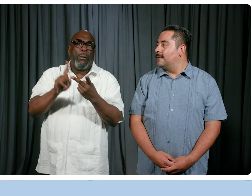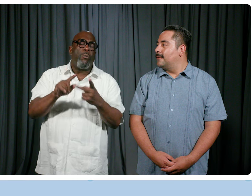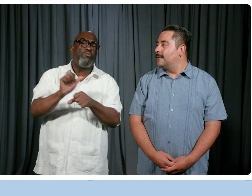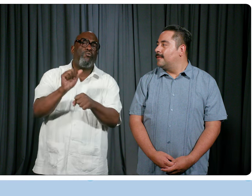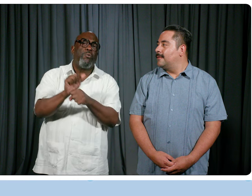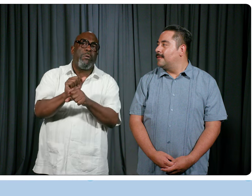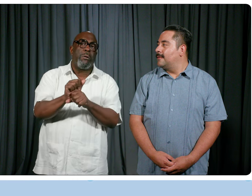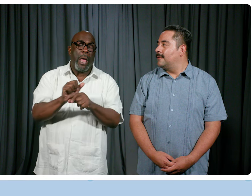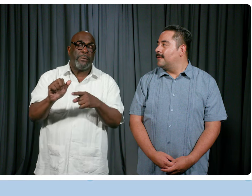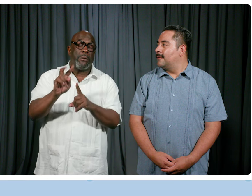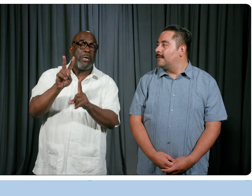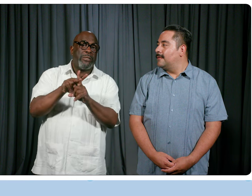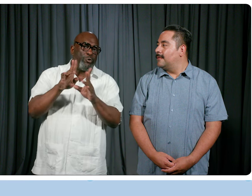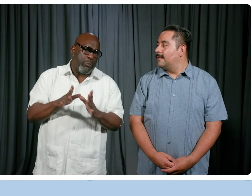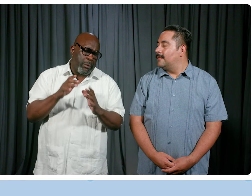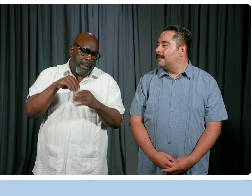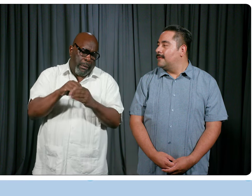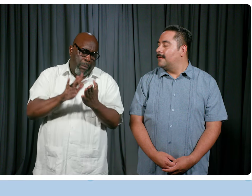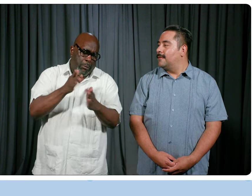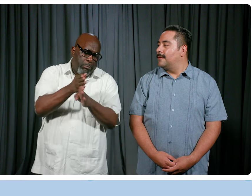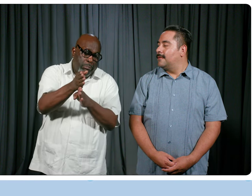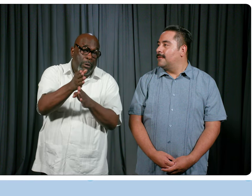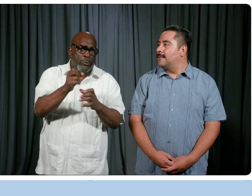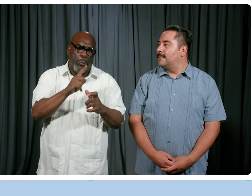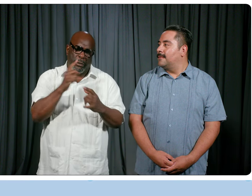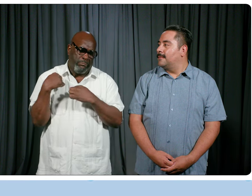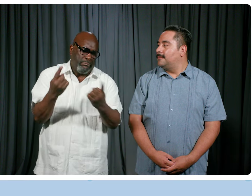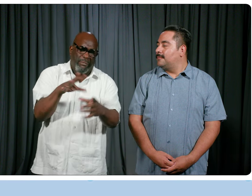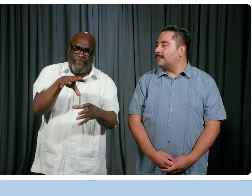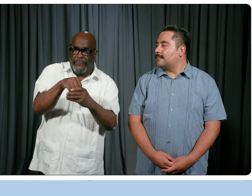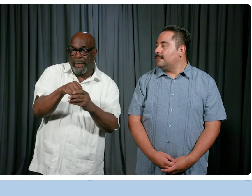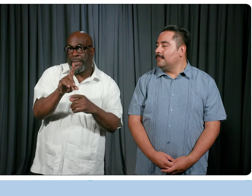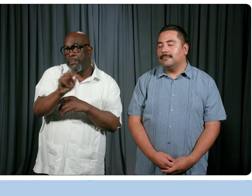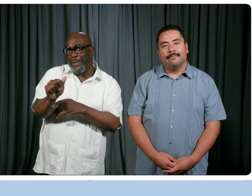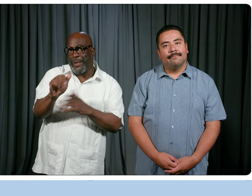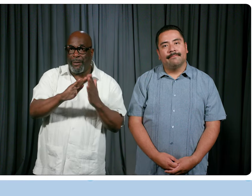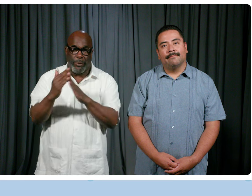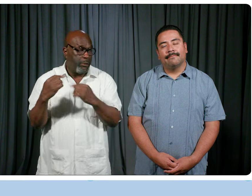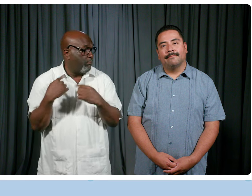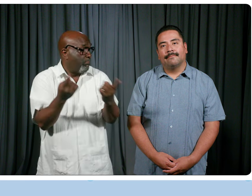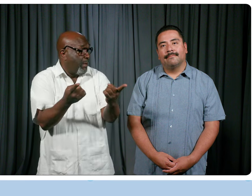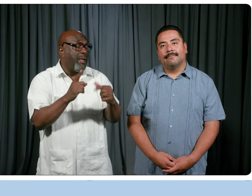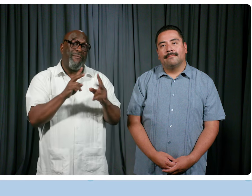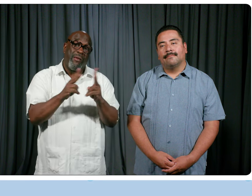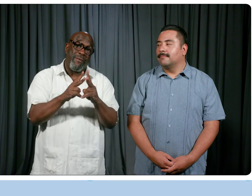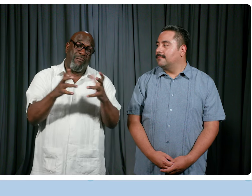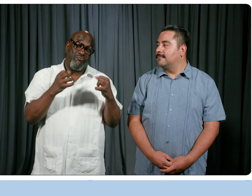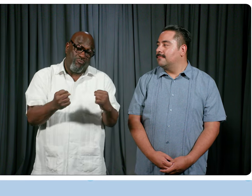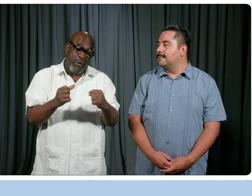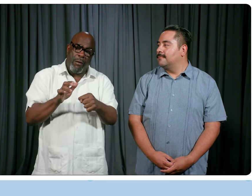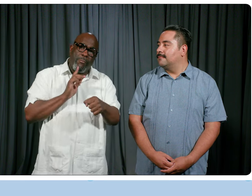a practitioner in a, you know, medical field, et cetera. So I've really been actively engaged in the disability community and really committed to